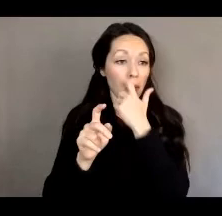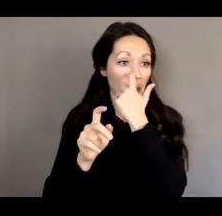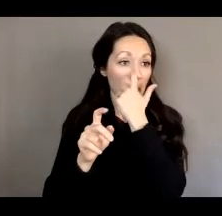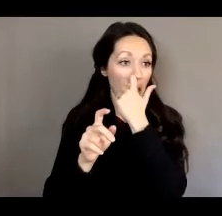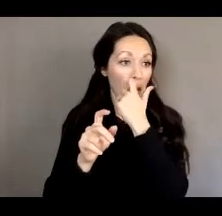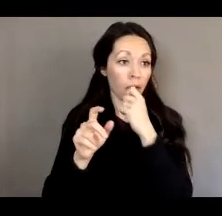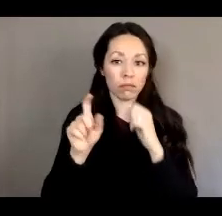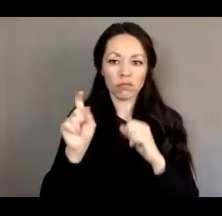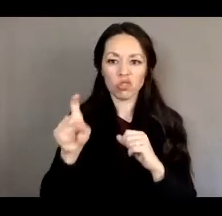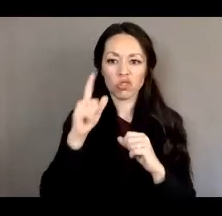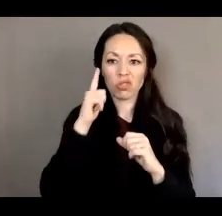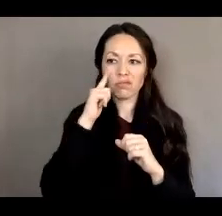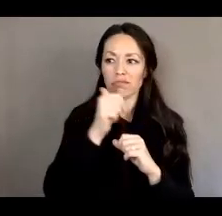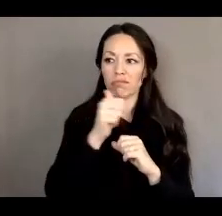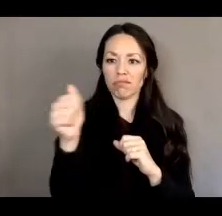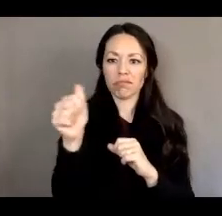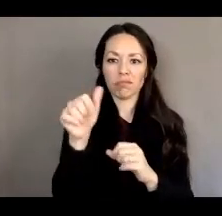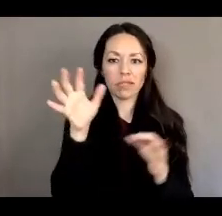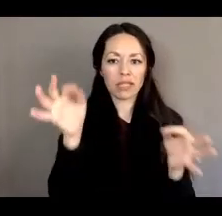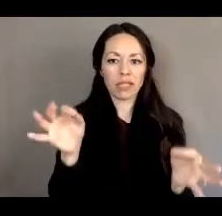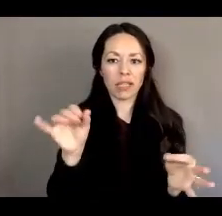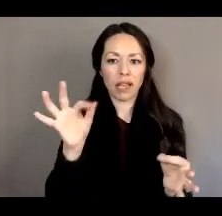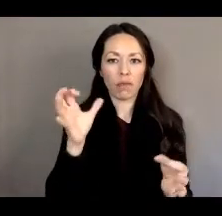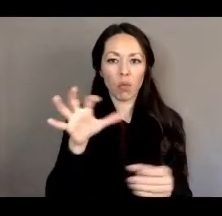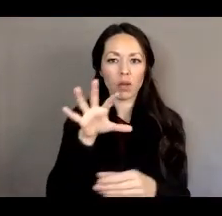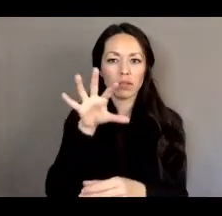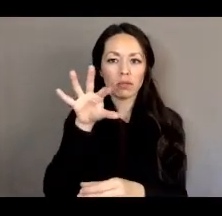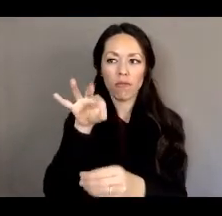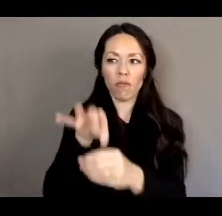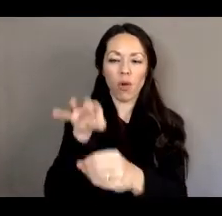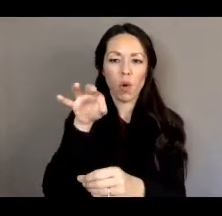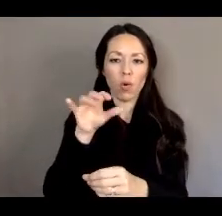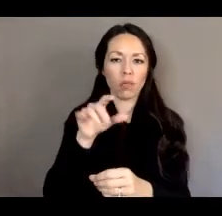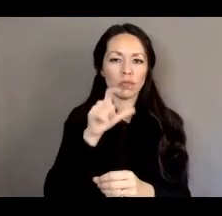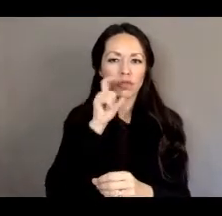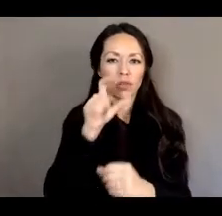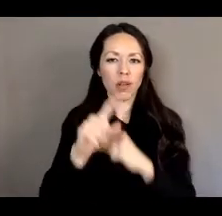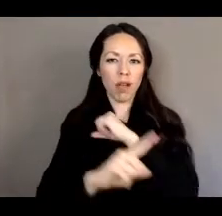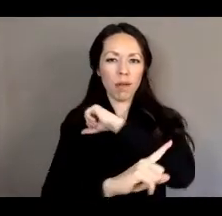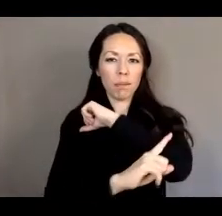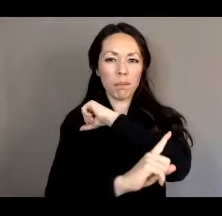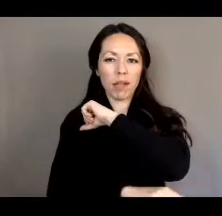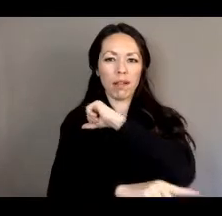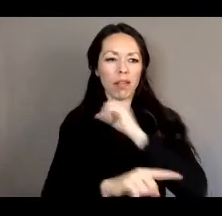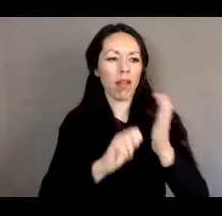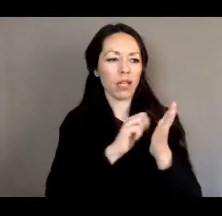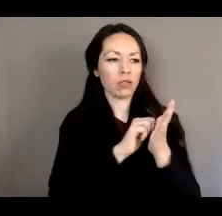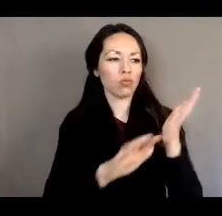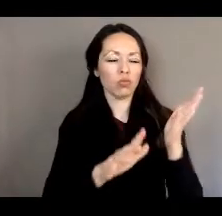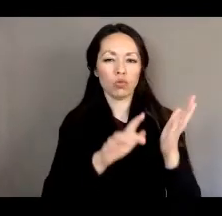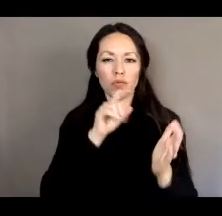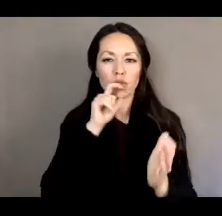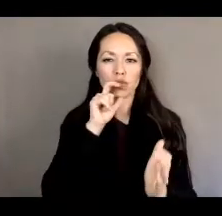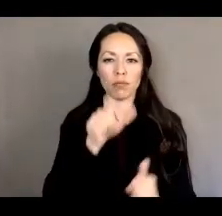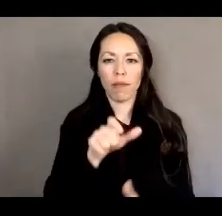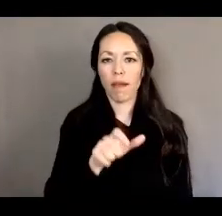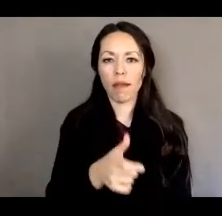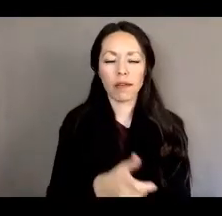whether or not they want to vote in election and they should not be penalized and removed from the permanent early voting list. Um,